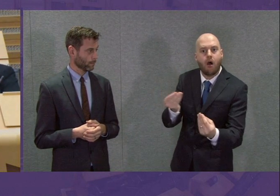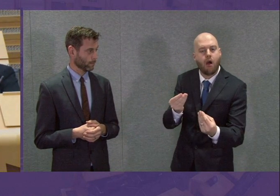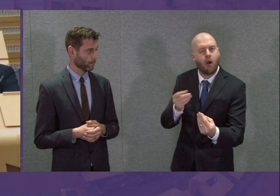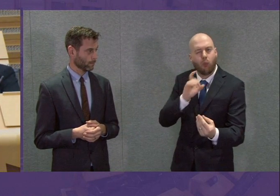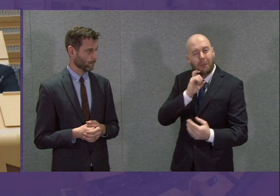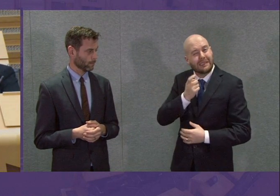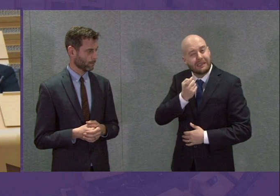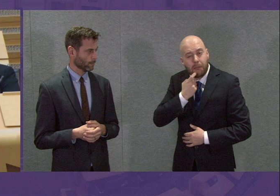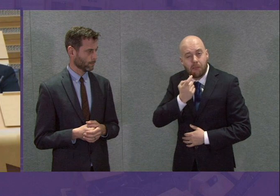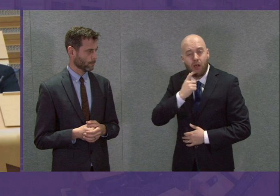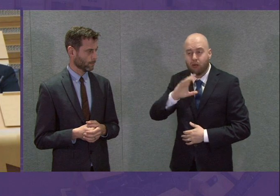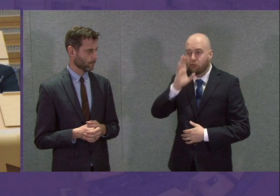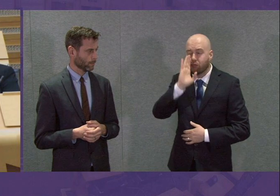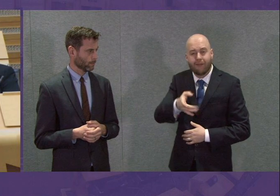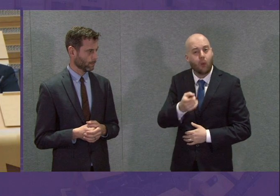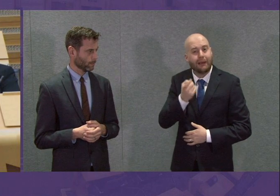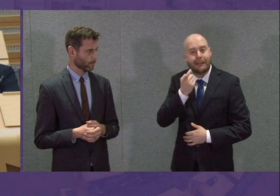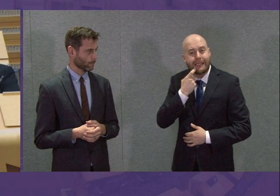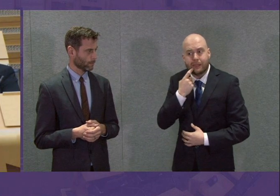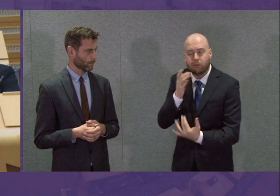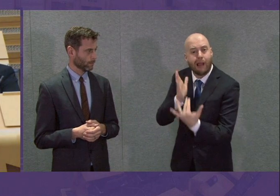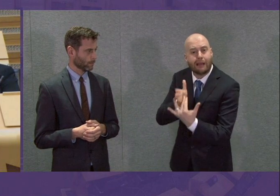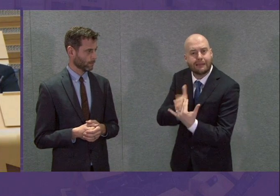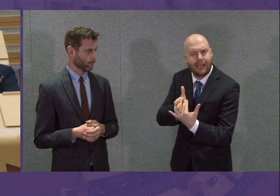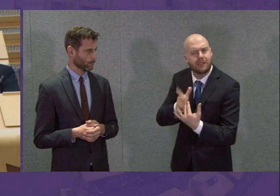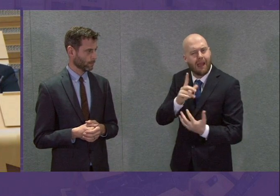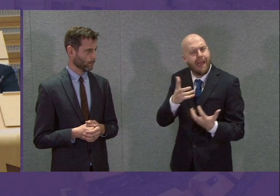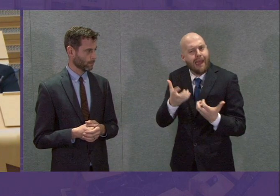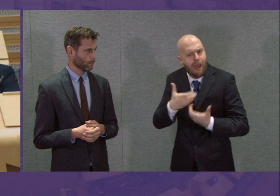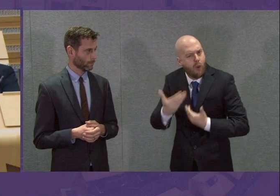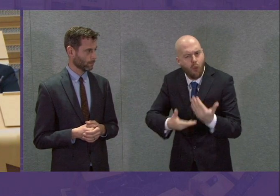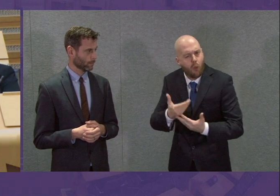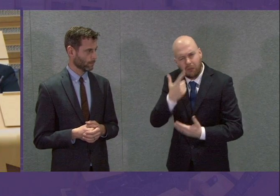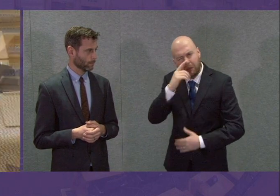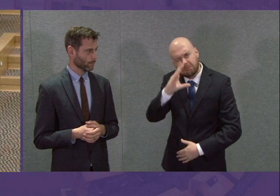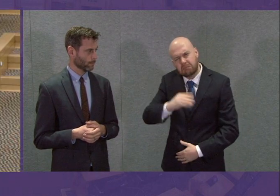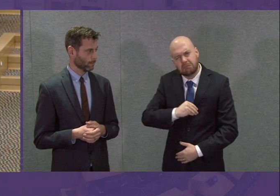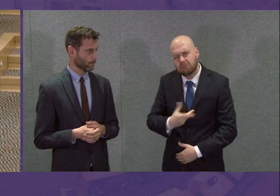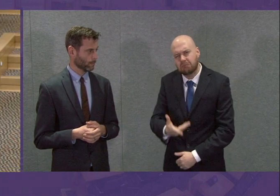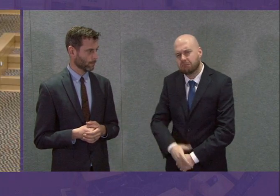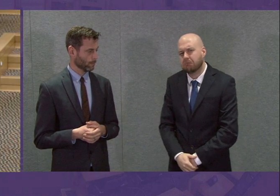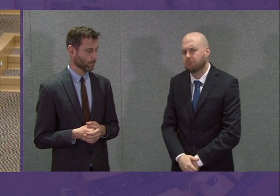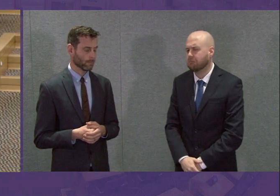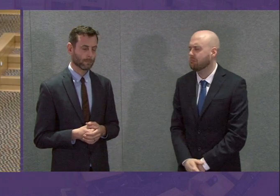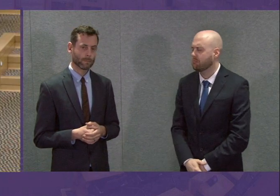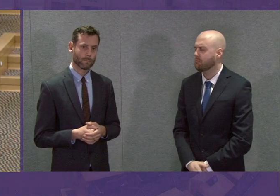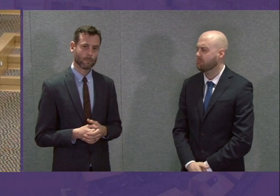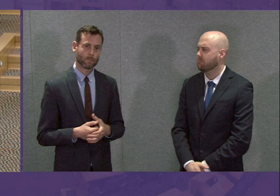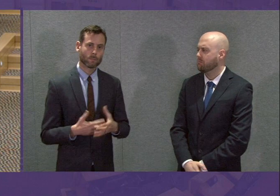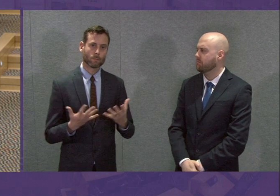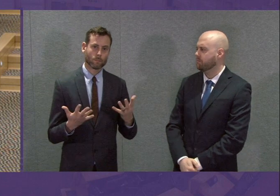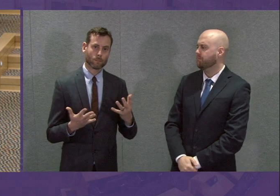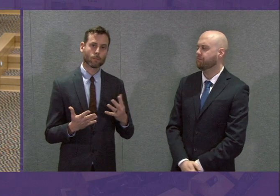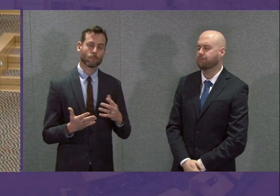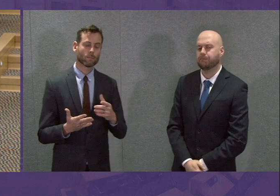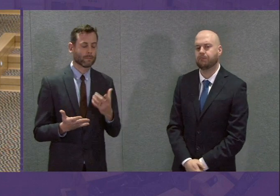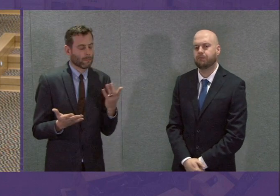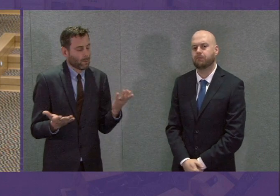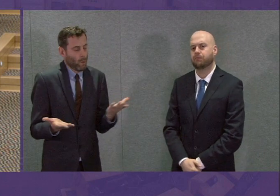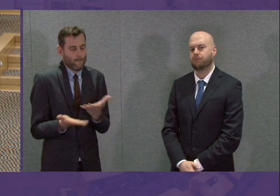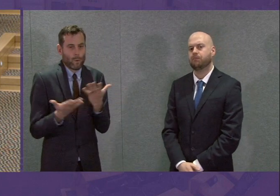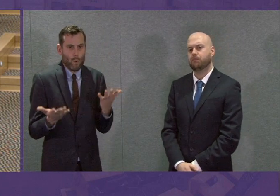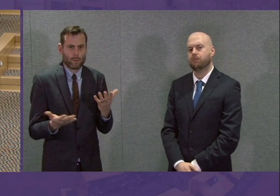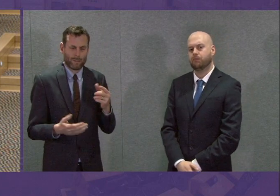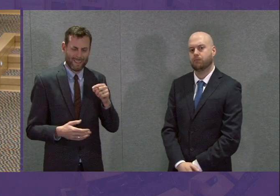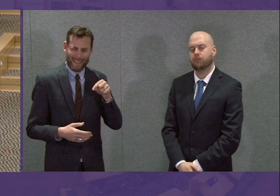and how they should expect to access it? First Minister. Well, obviously, and this is a statement of the obvious, this is an